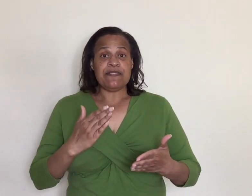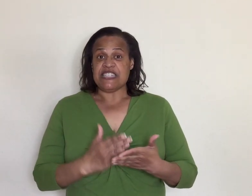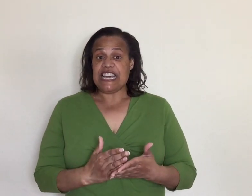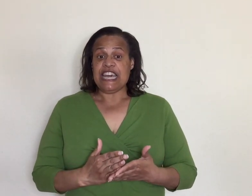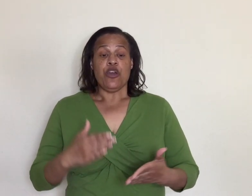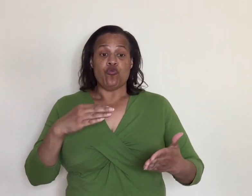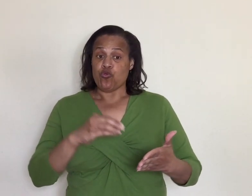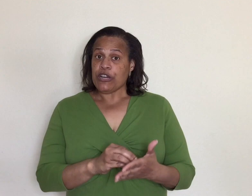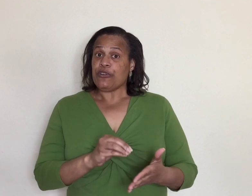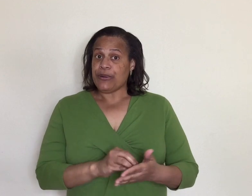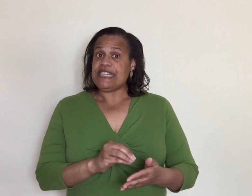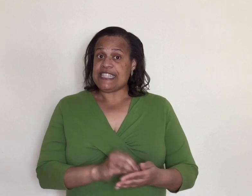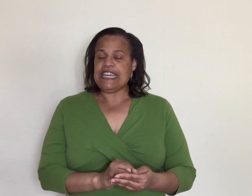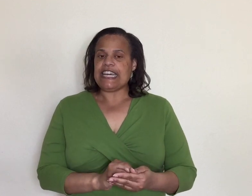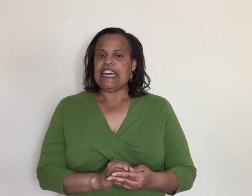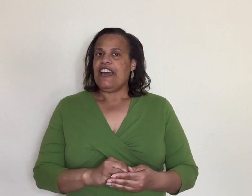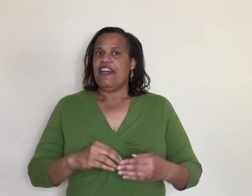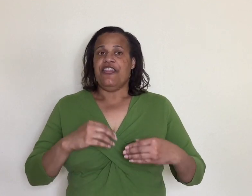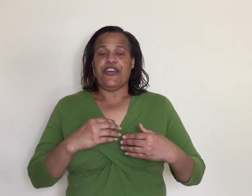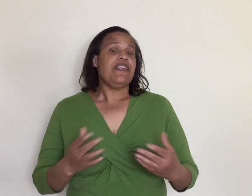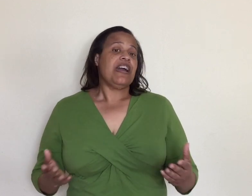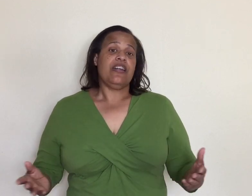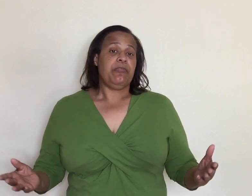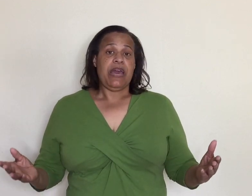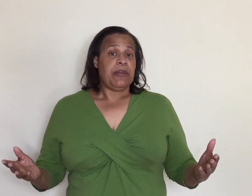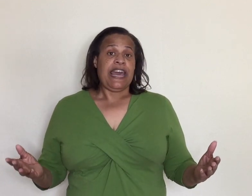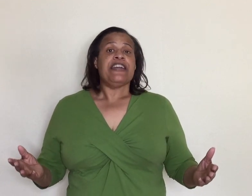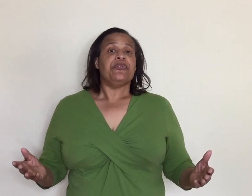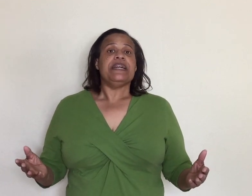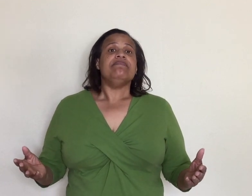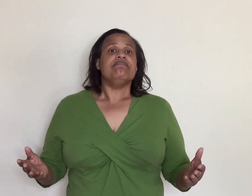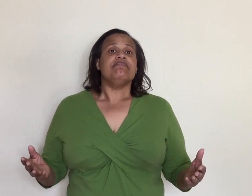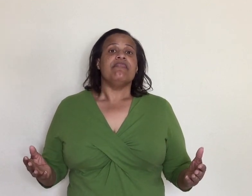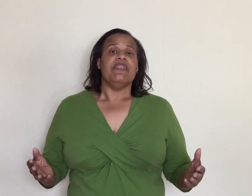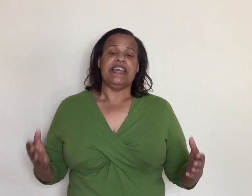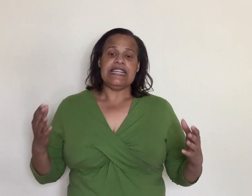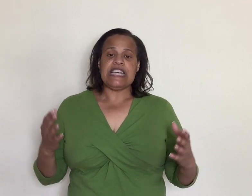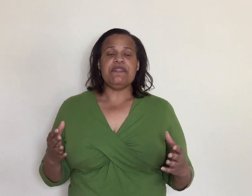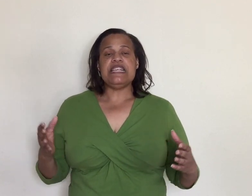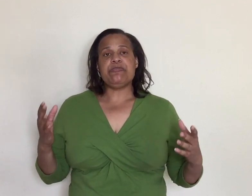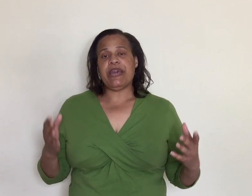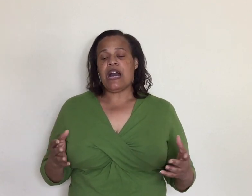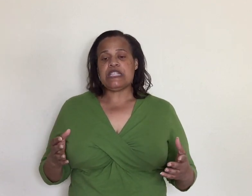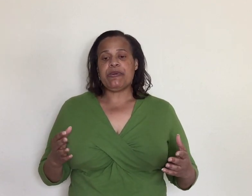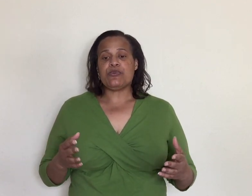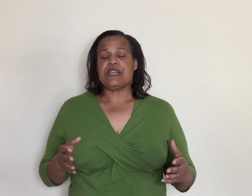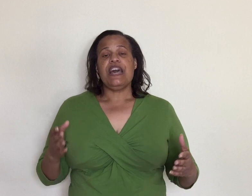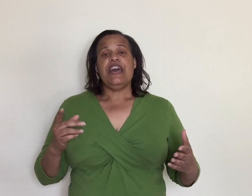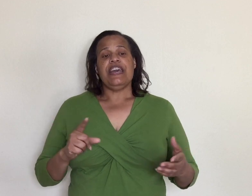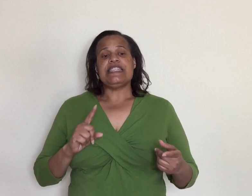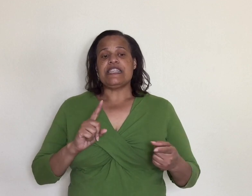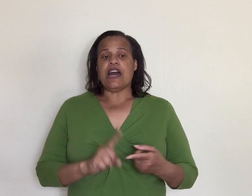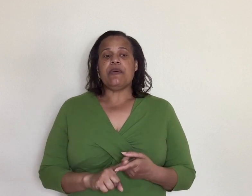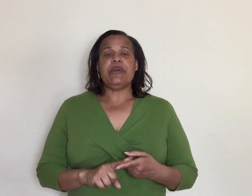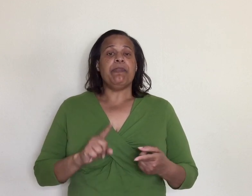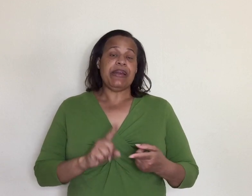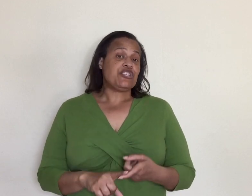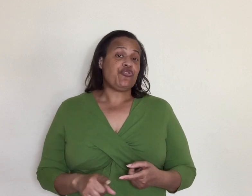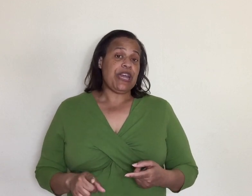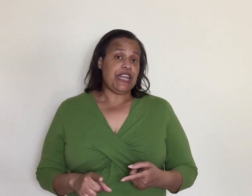after day really really sick they're not going to be able to handle it these even these big hospitals it's got to be a big strain